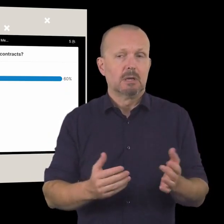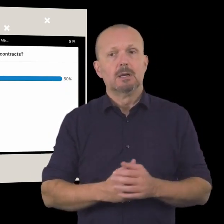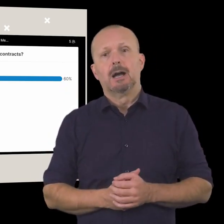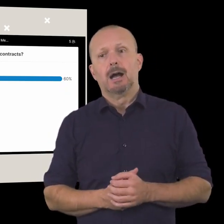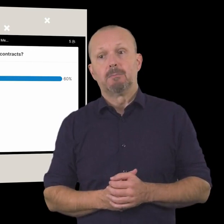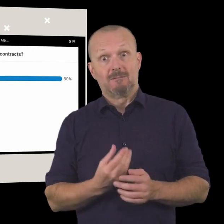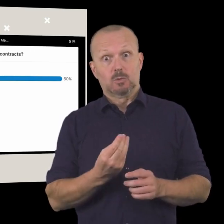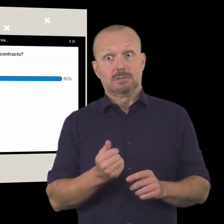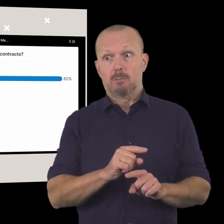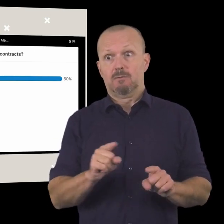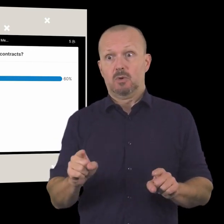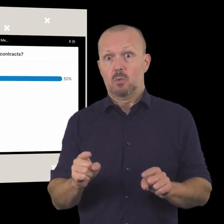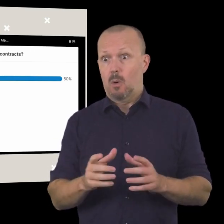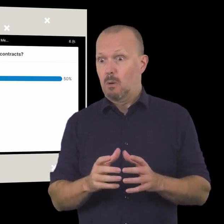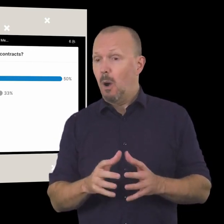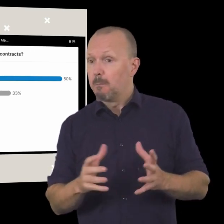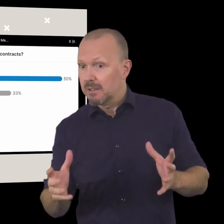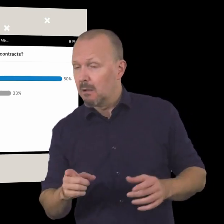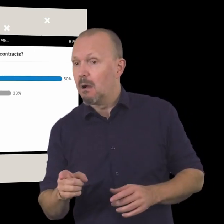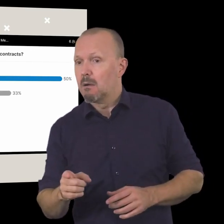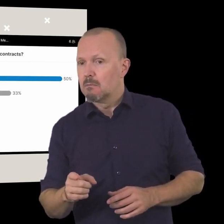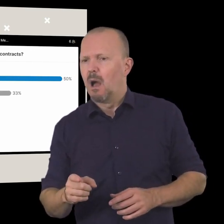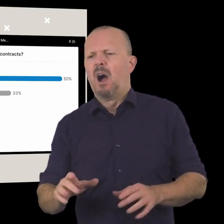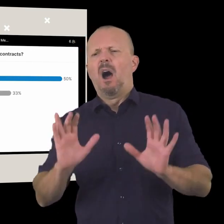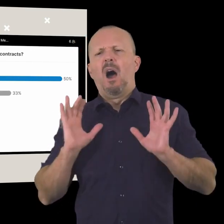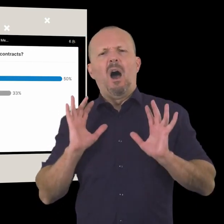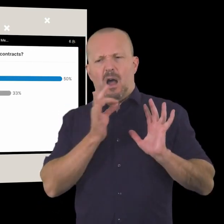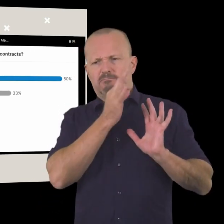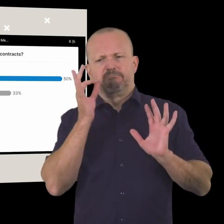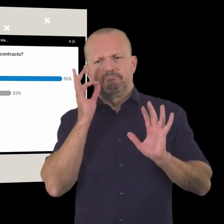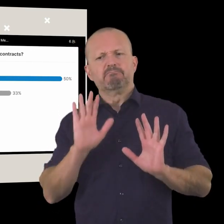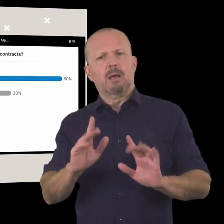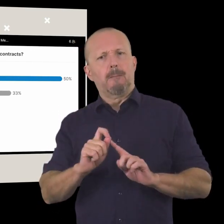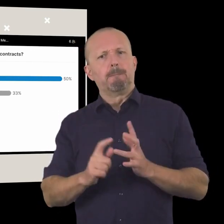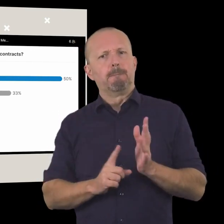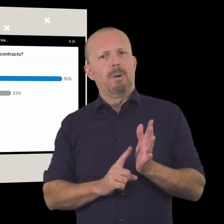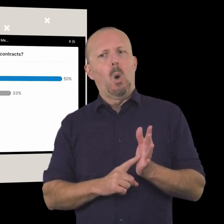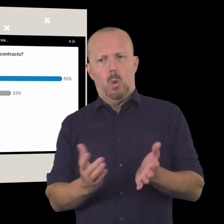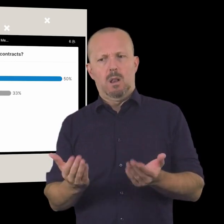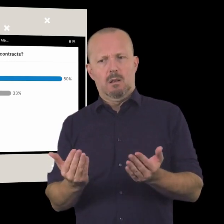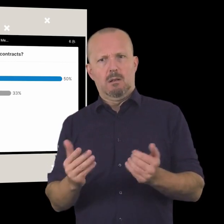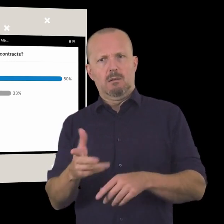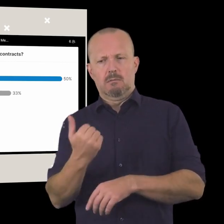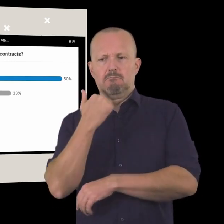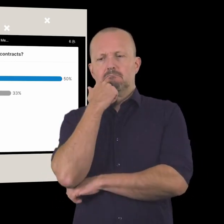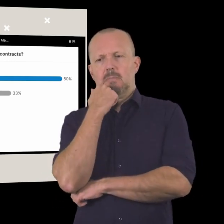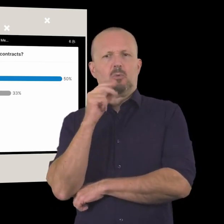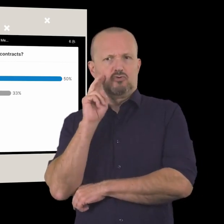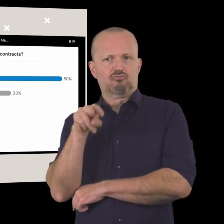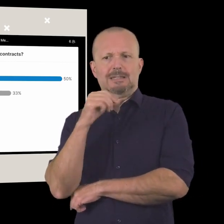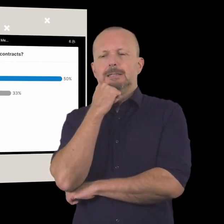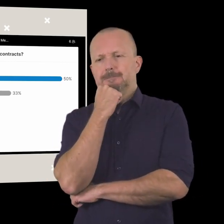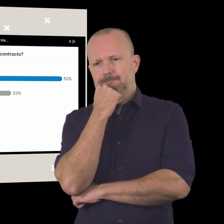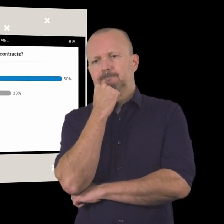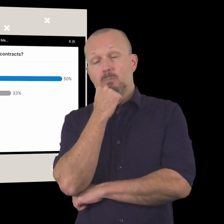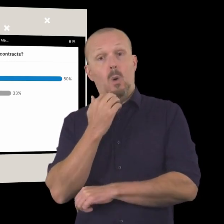uh for some of you oh right okay i'm just going to let the poll play out so that i can uh read the